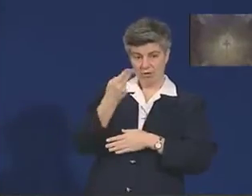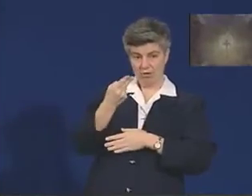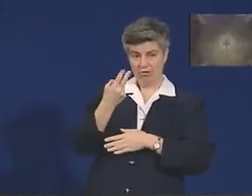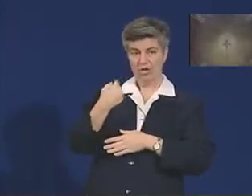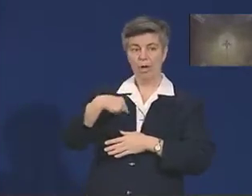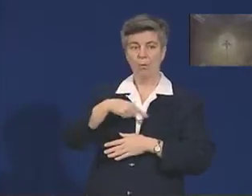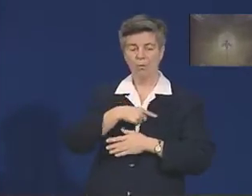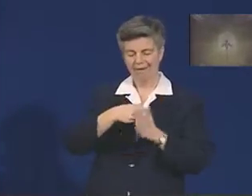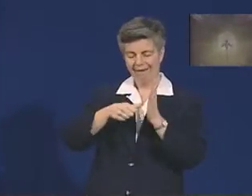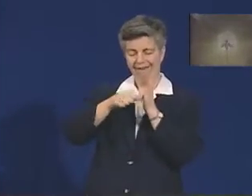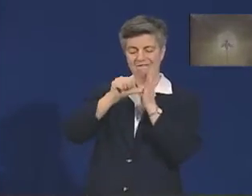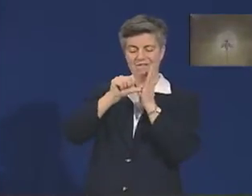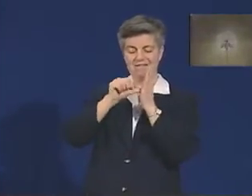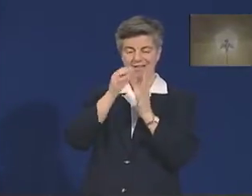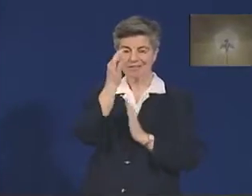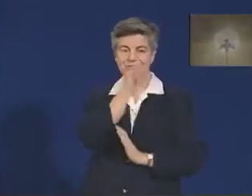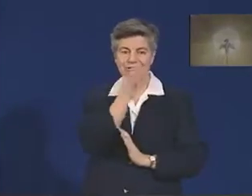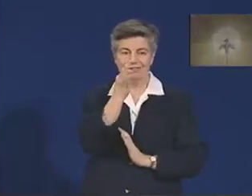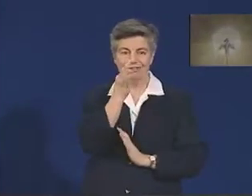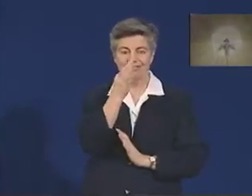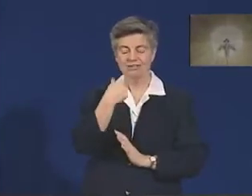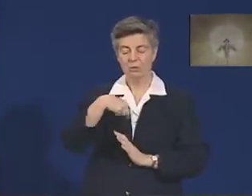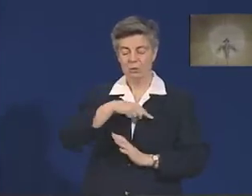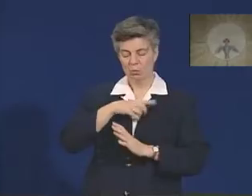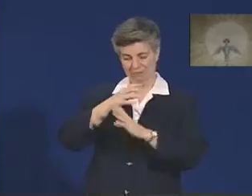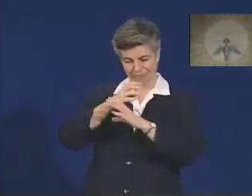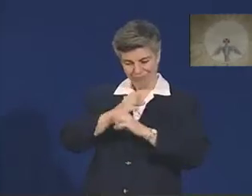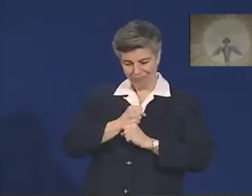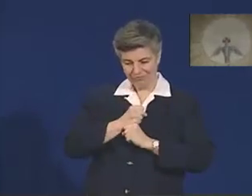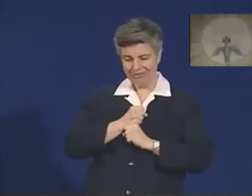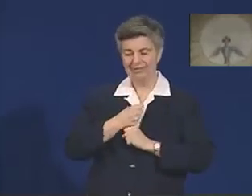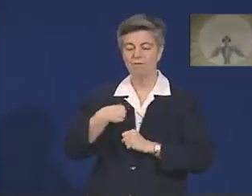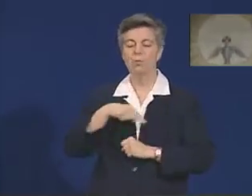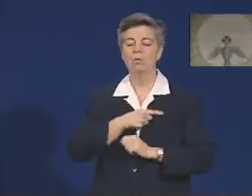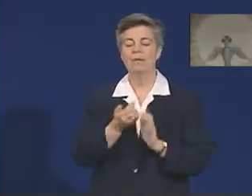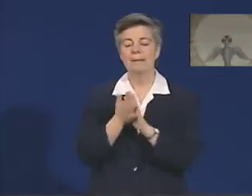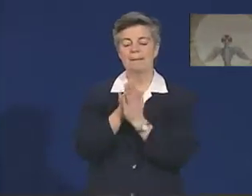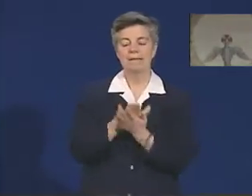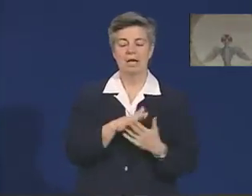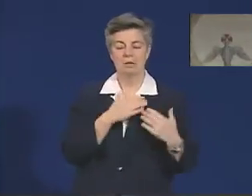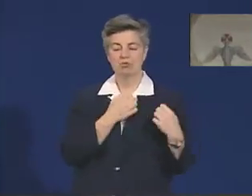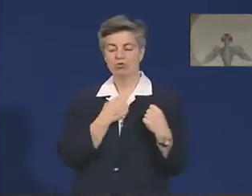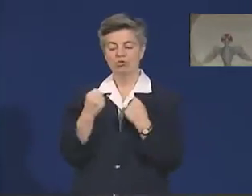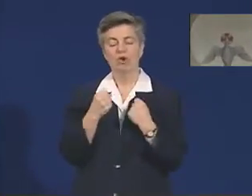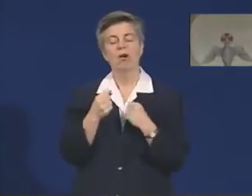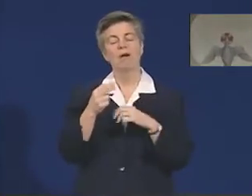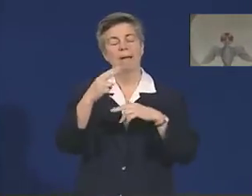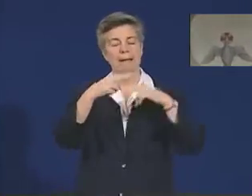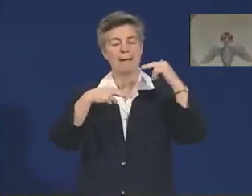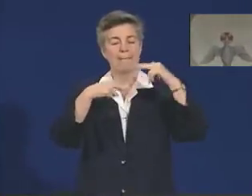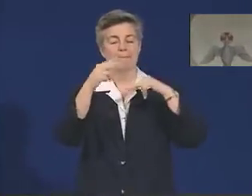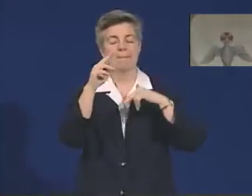build up the Body of Christ, the Church, in which we all live in union with the Lord.